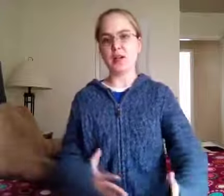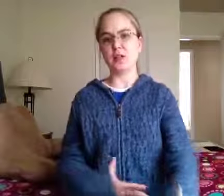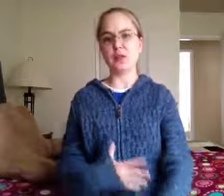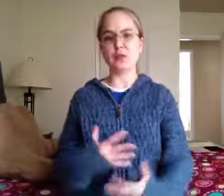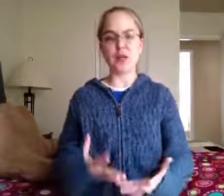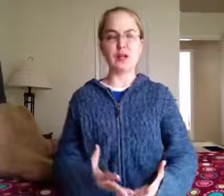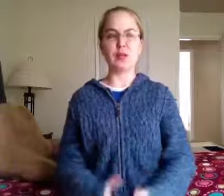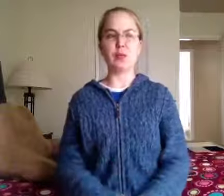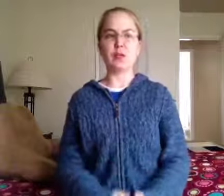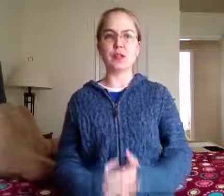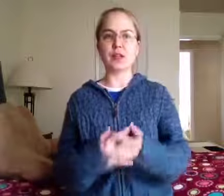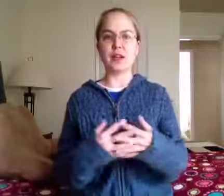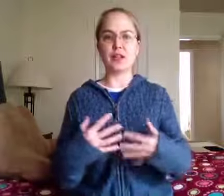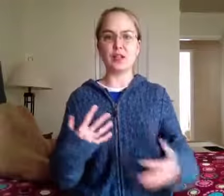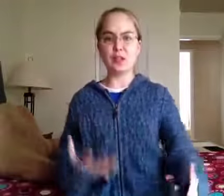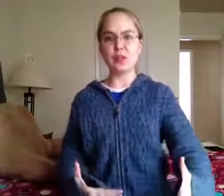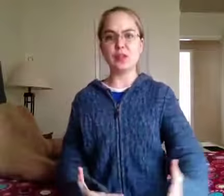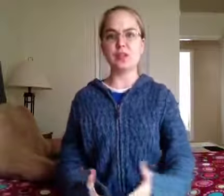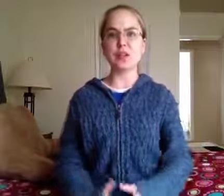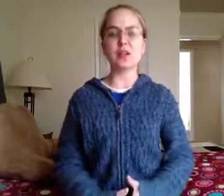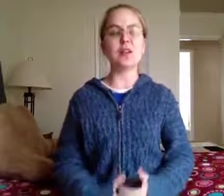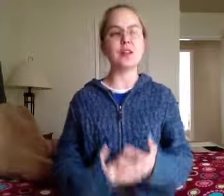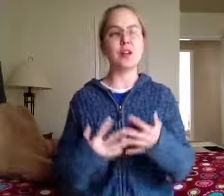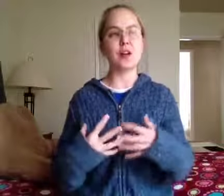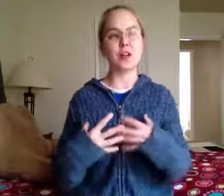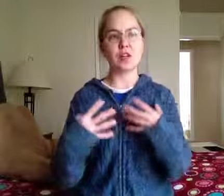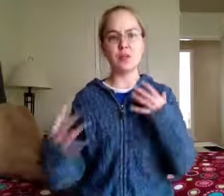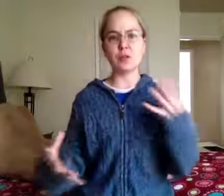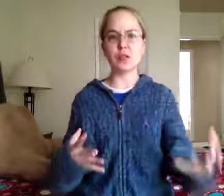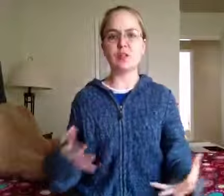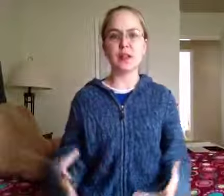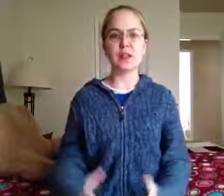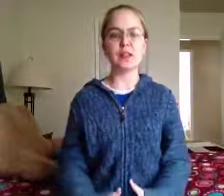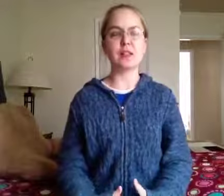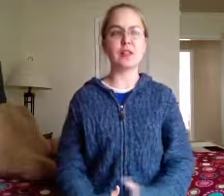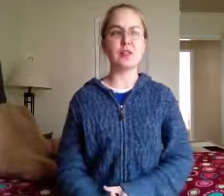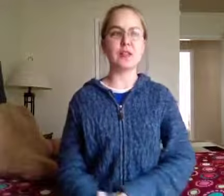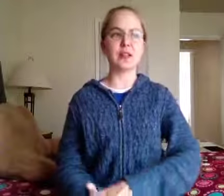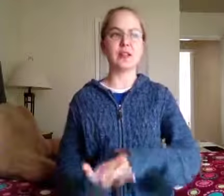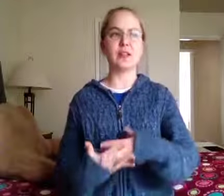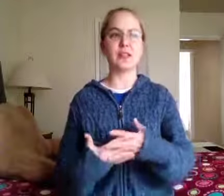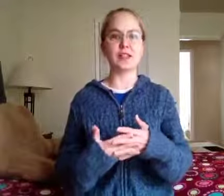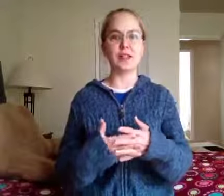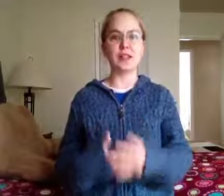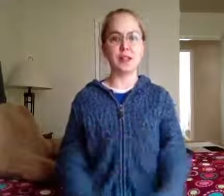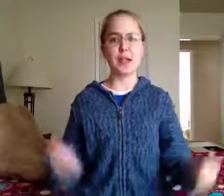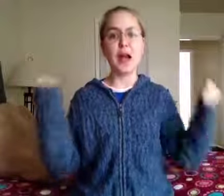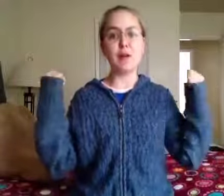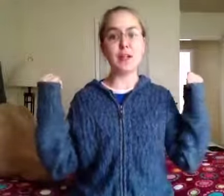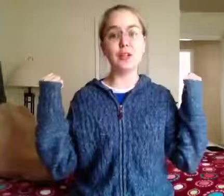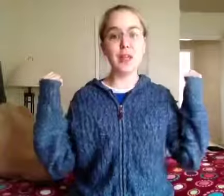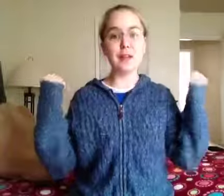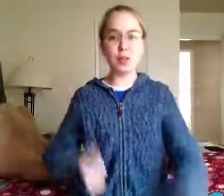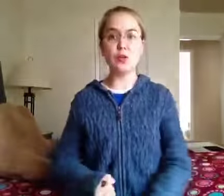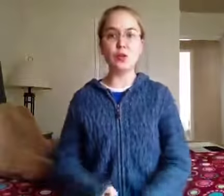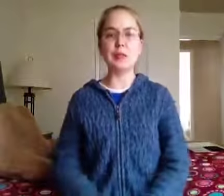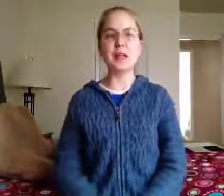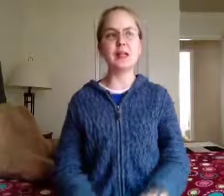to friends who were deciding to do it this year, and they're all looking forward to the various things that they're doing this year, and I started thinking, I want to do that too, because